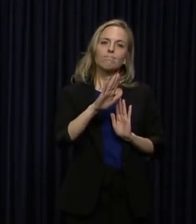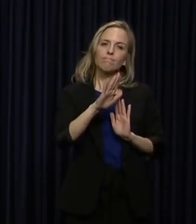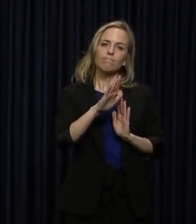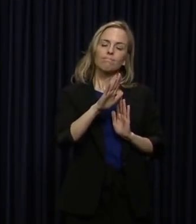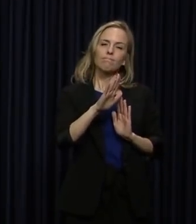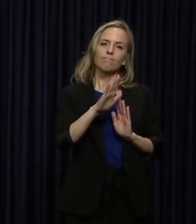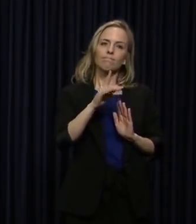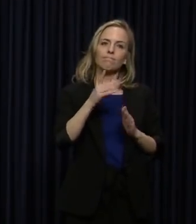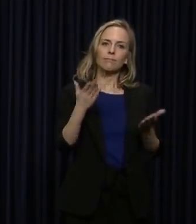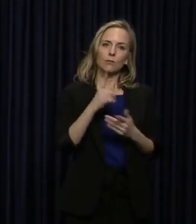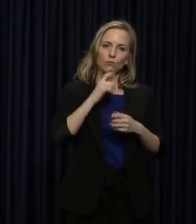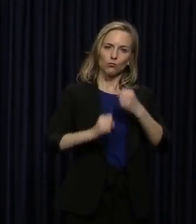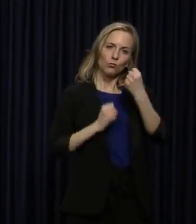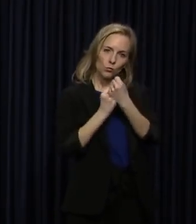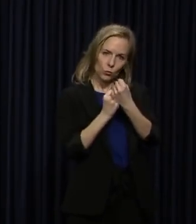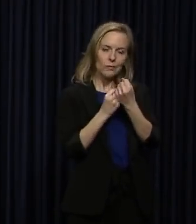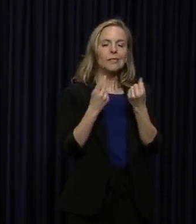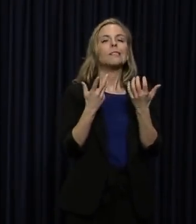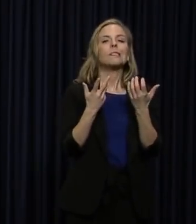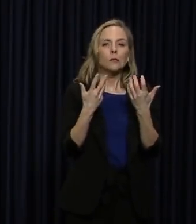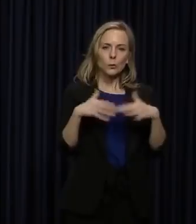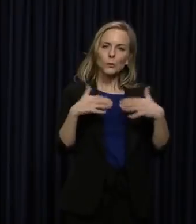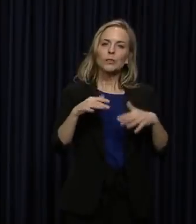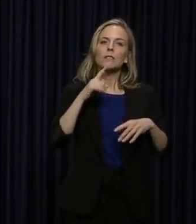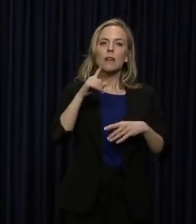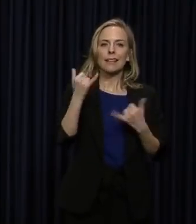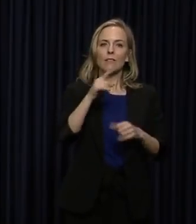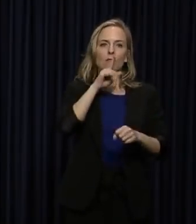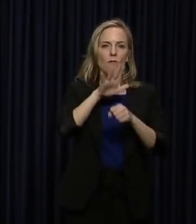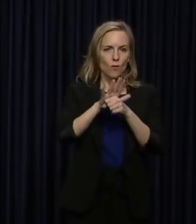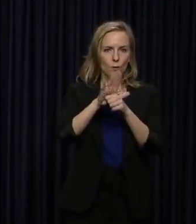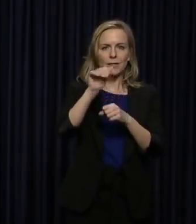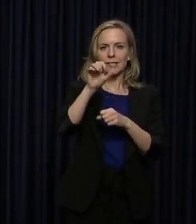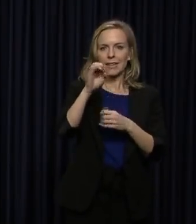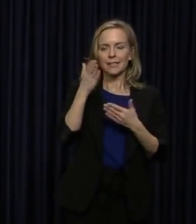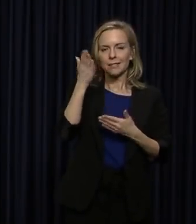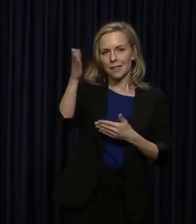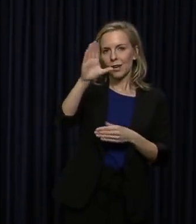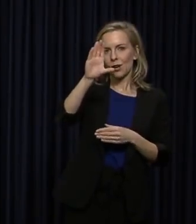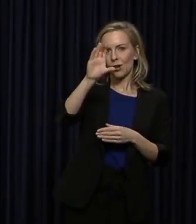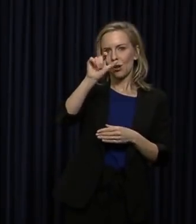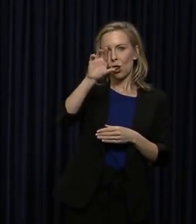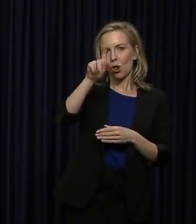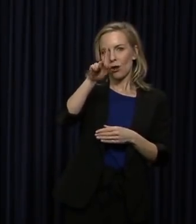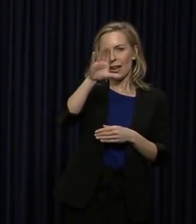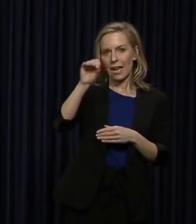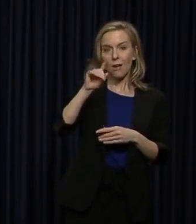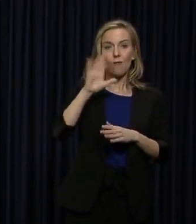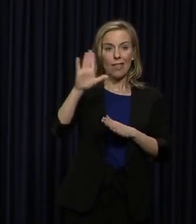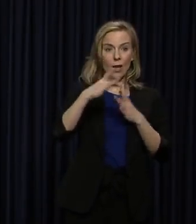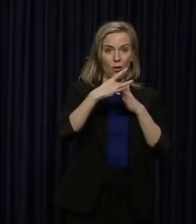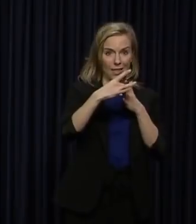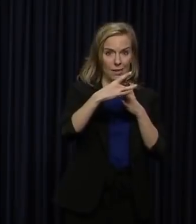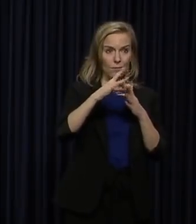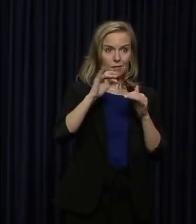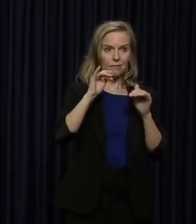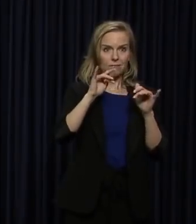solidarity now that we have a confirmed case in Clark County. Their leadership, like leadership in all of our